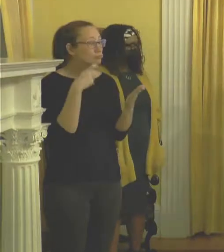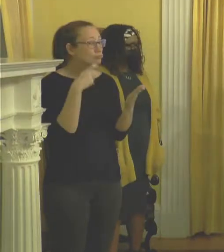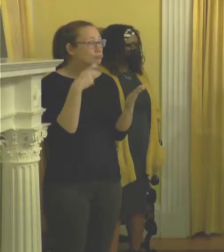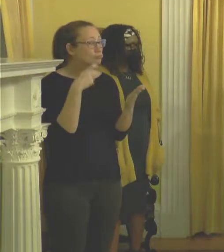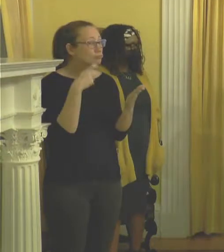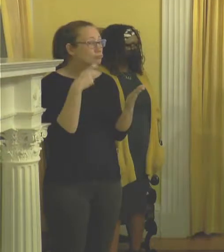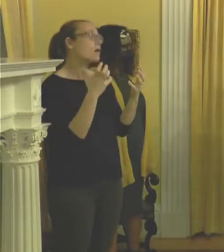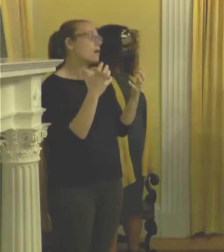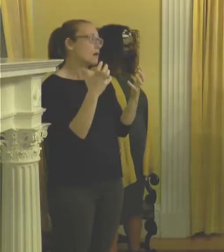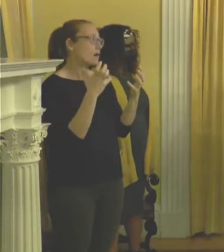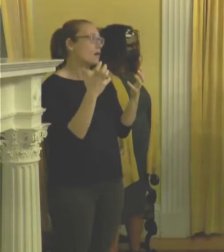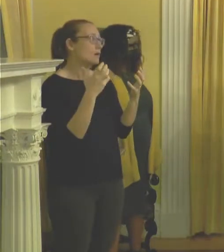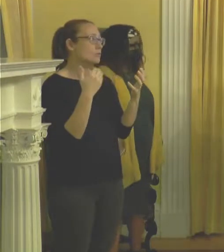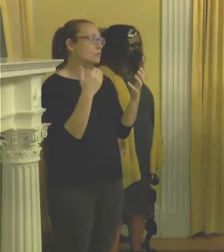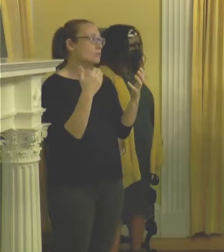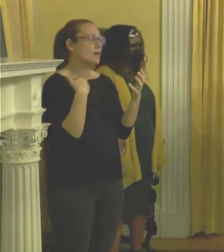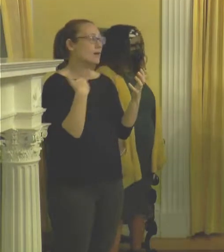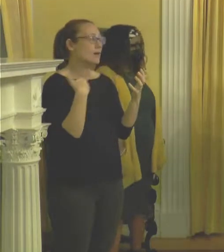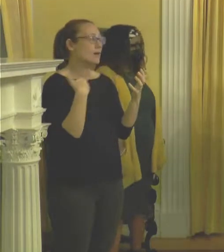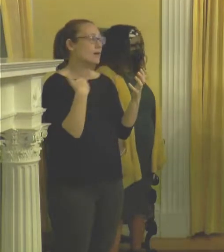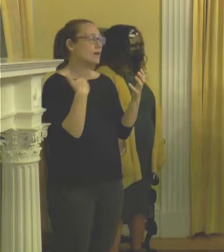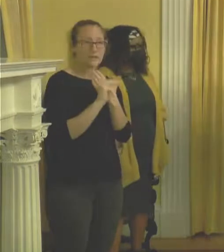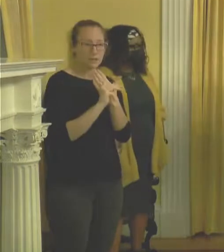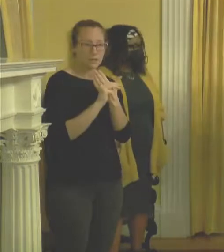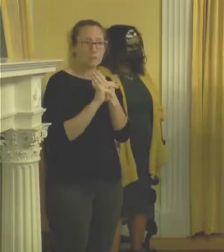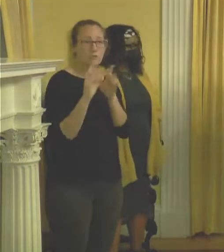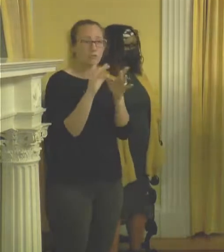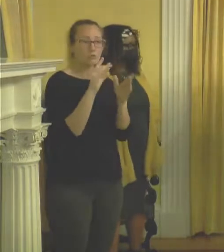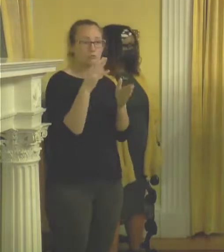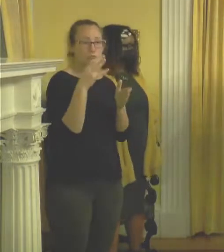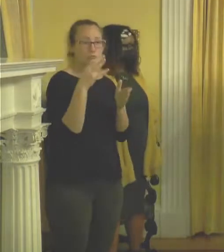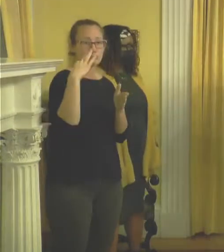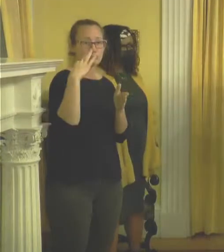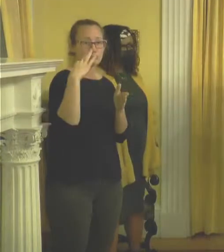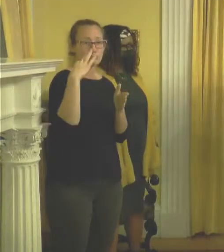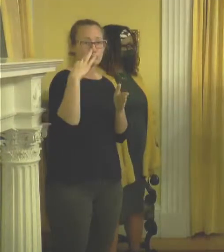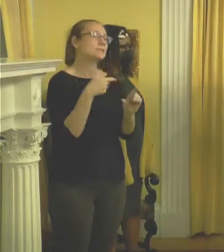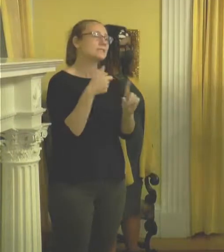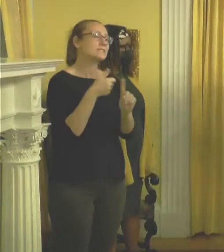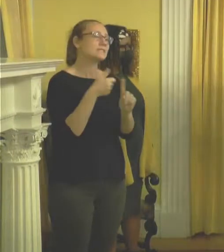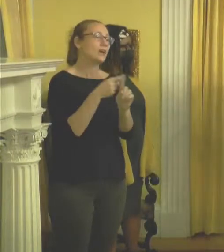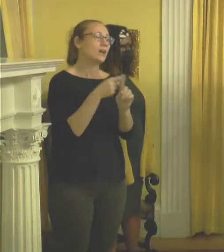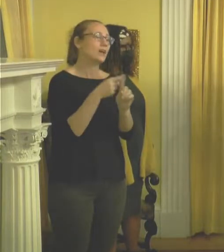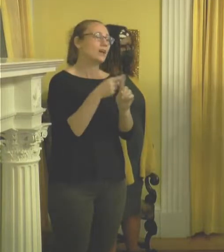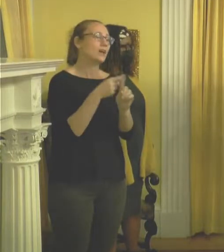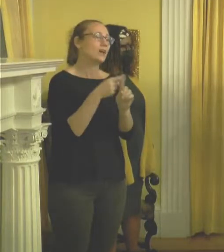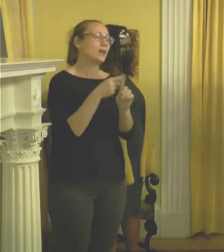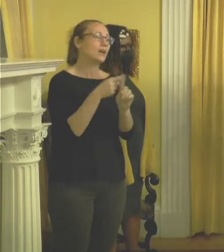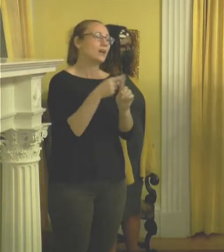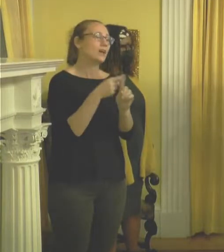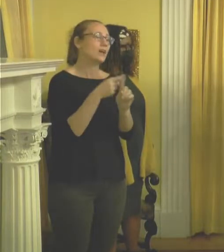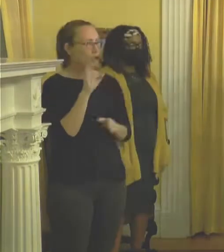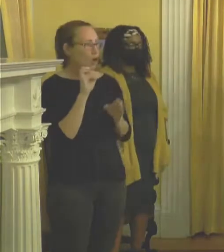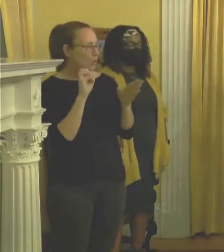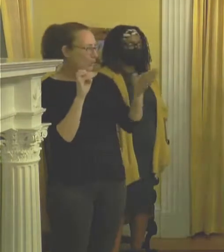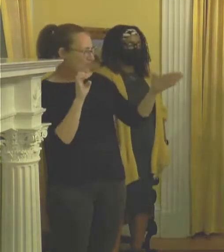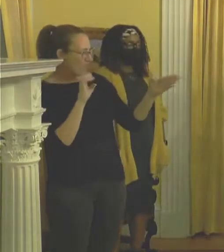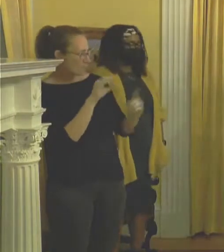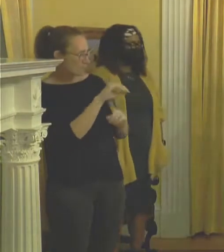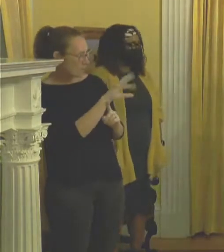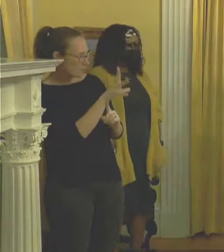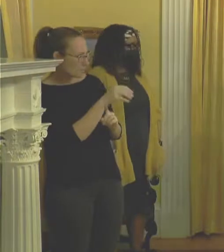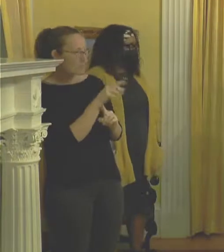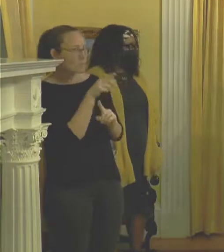get co-curricular credit, you can do a self-check-in, the QR codes, there's one on the table over here and one at the entrance,